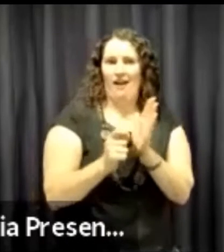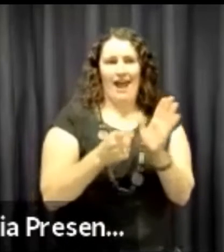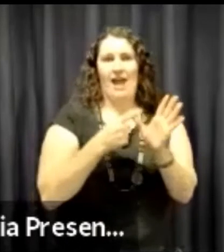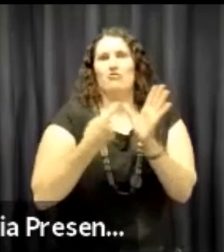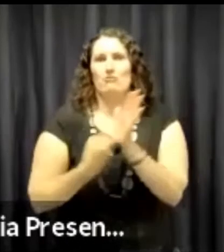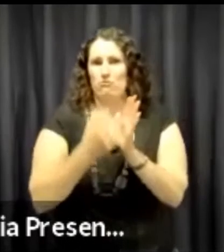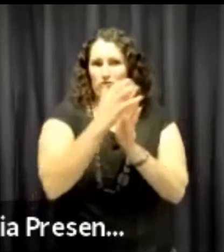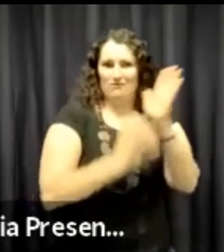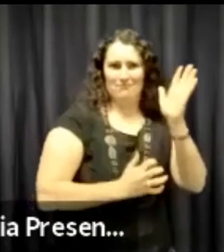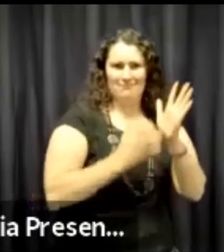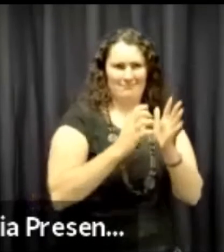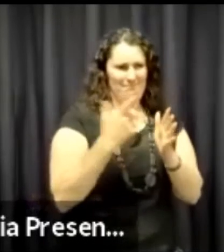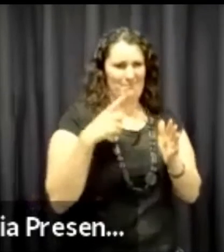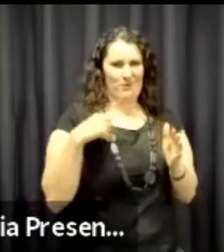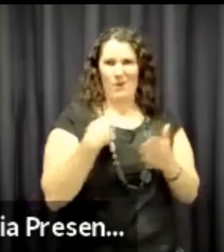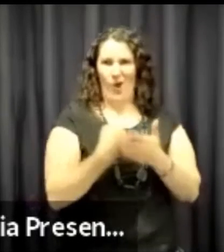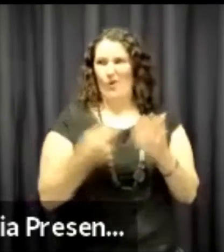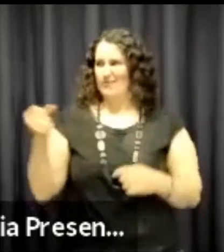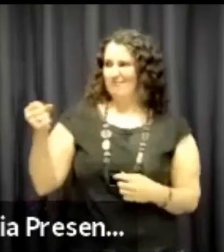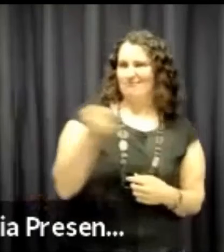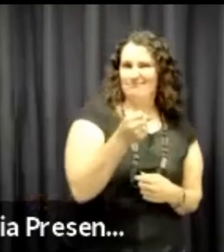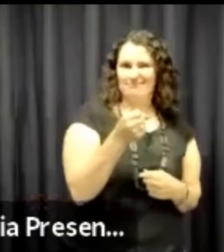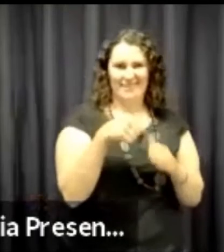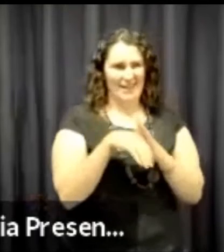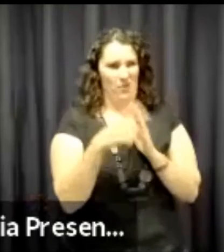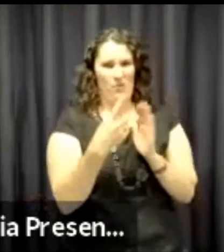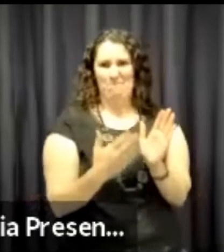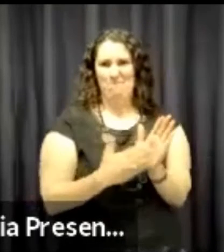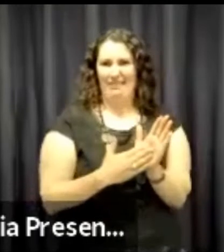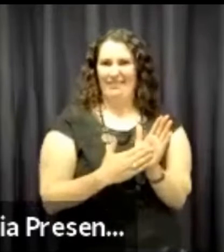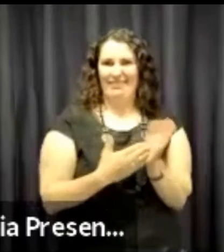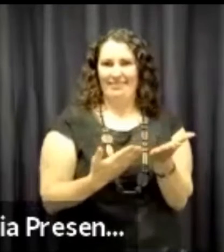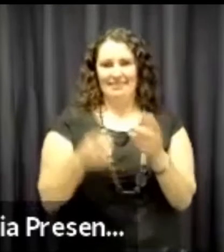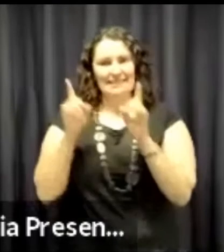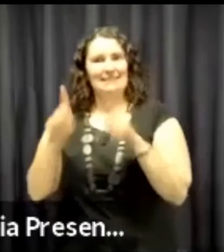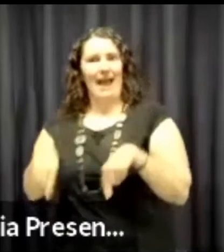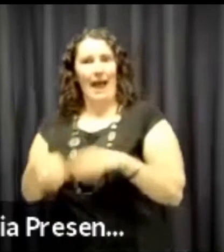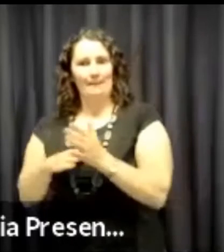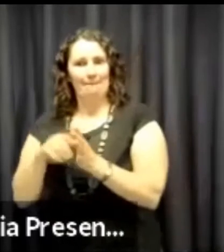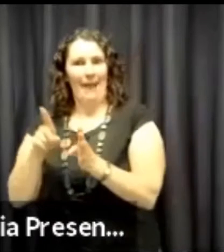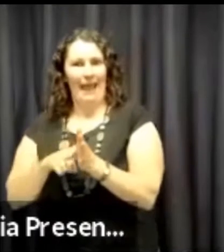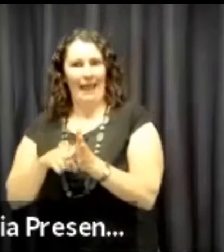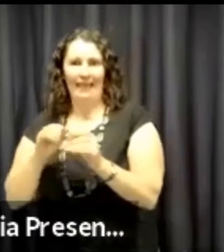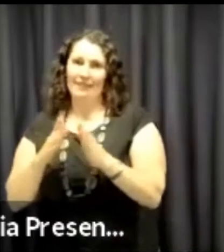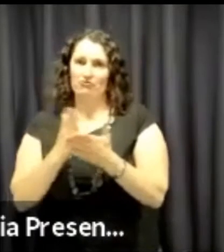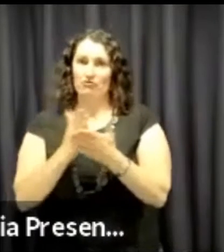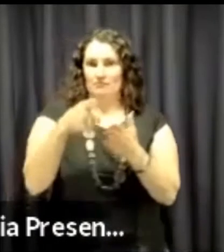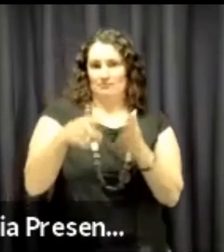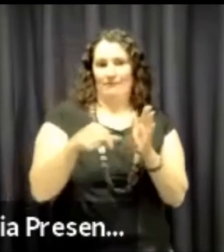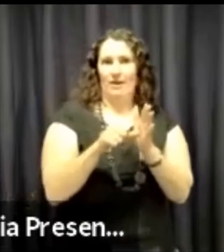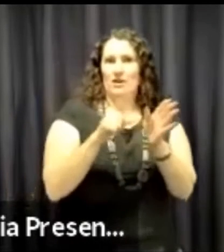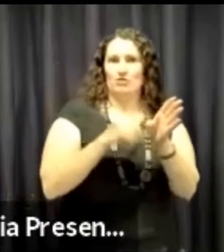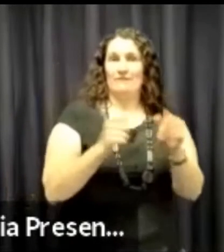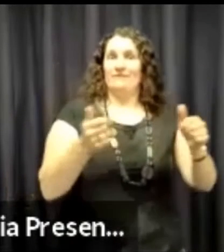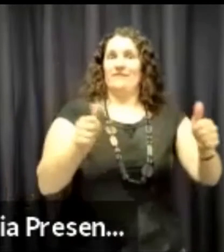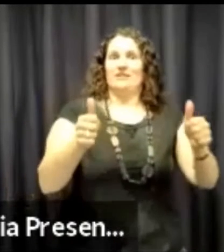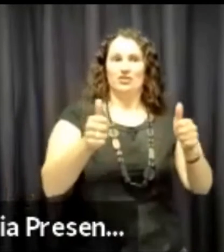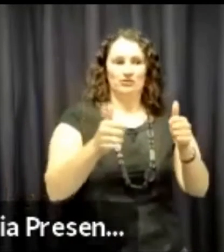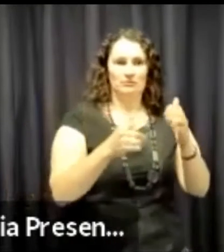impossible that I was able to write up the annual report in that time because I was only employed within a month's period. I started back in May with the financial